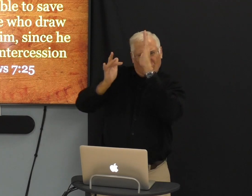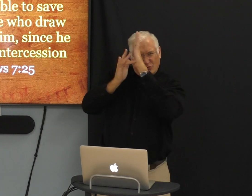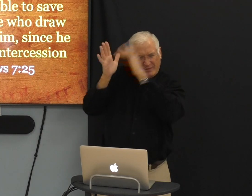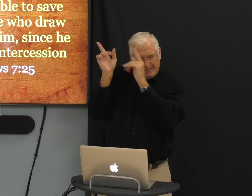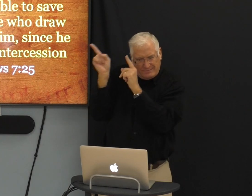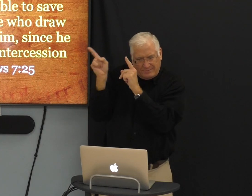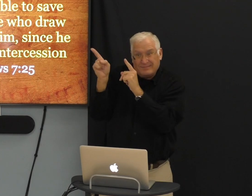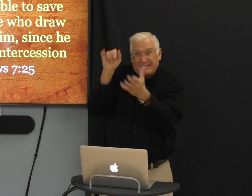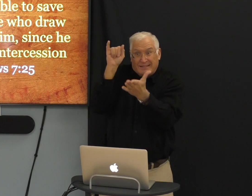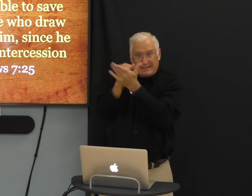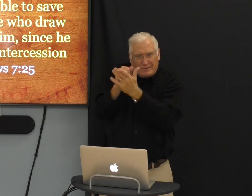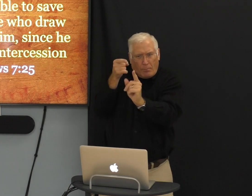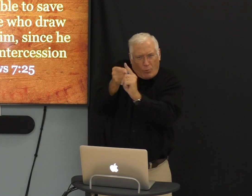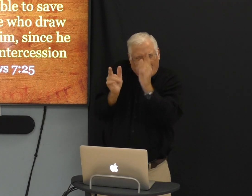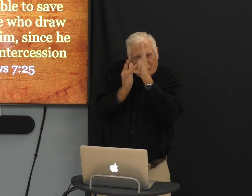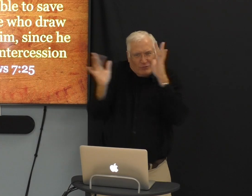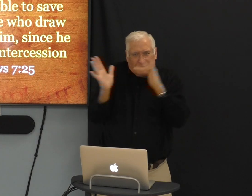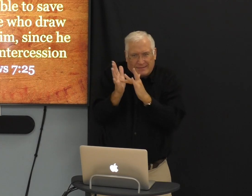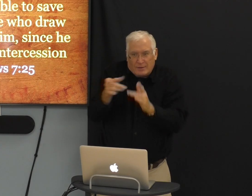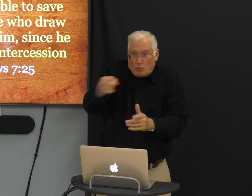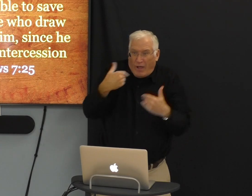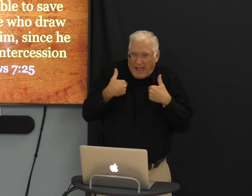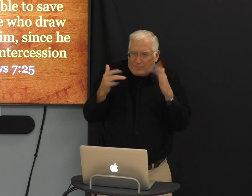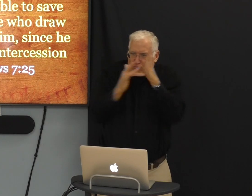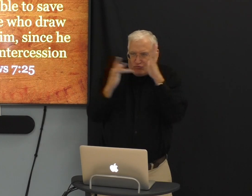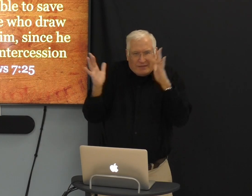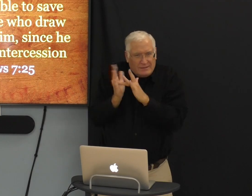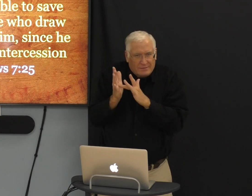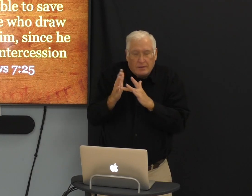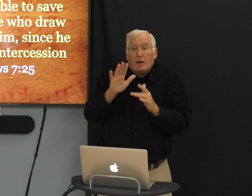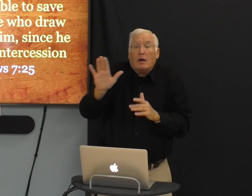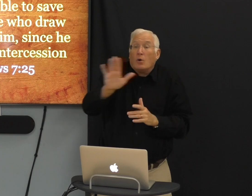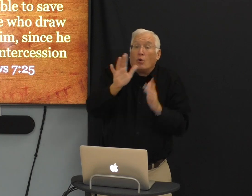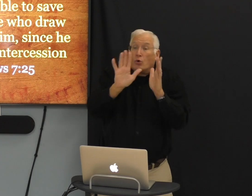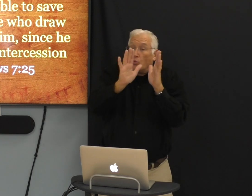And that is through Jesus. You have Jesus.